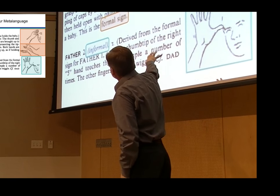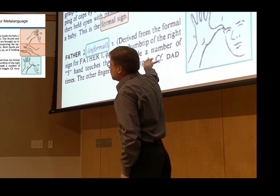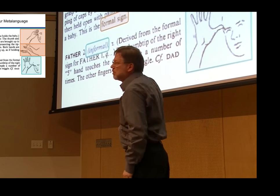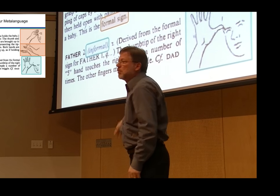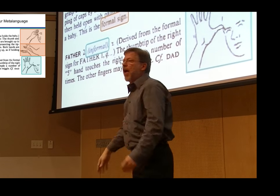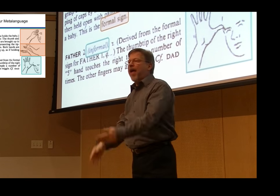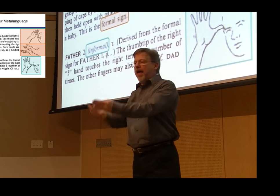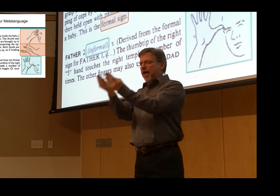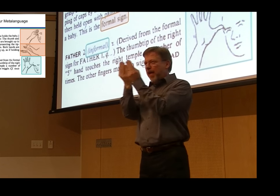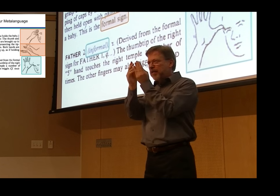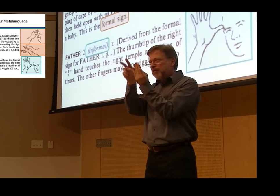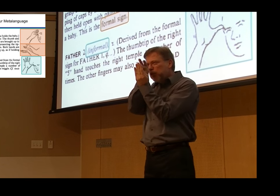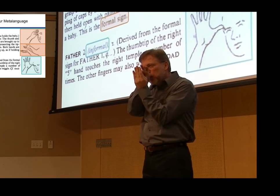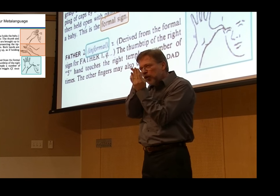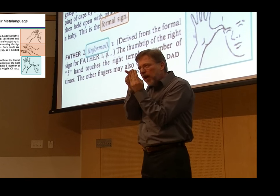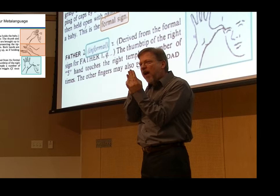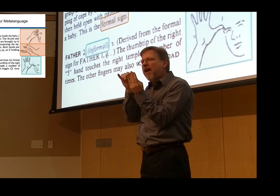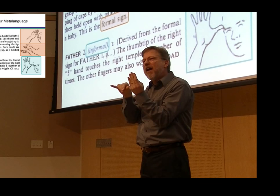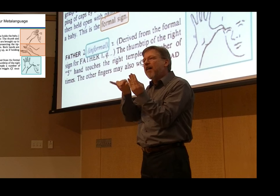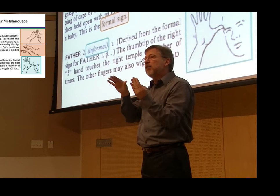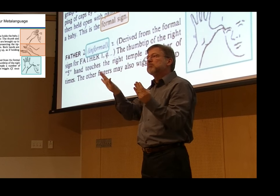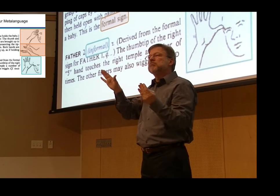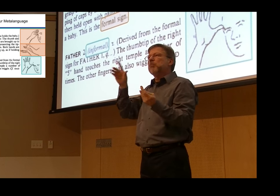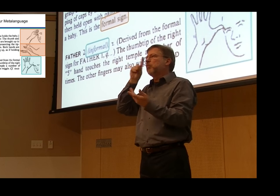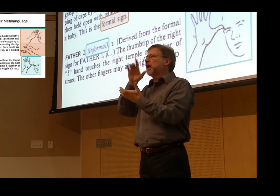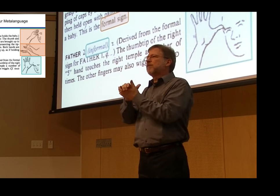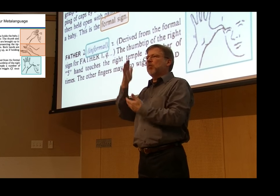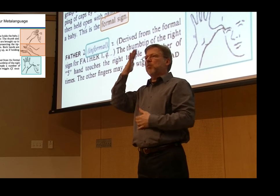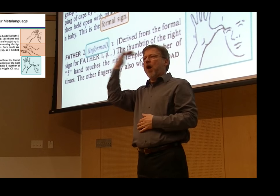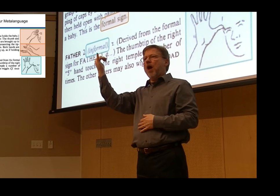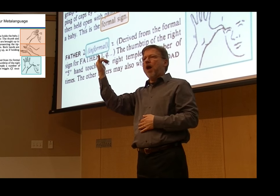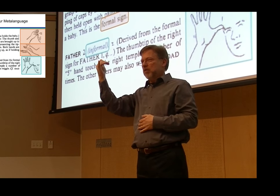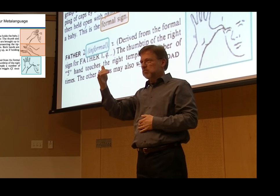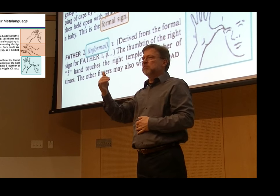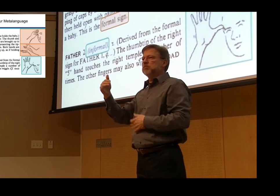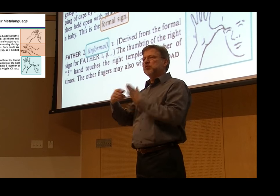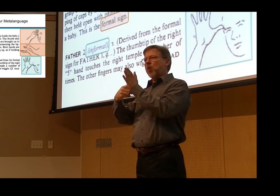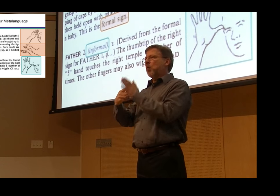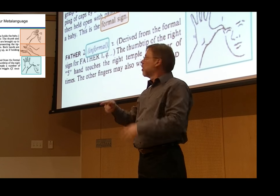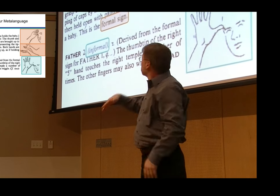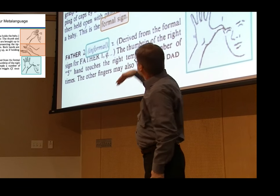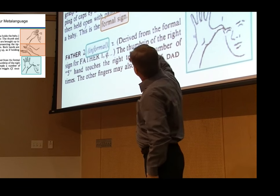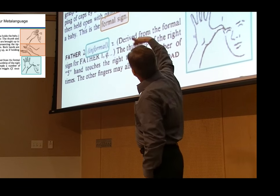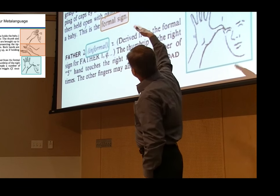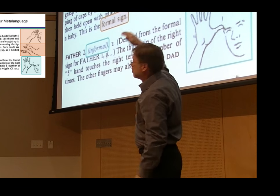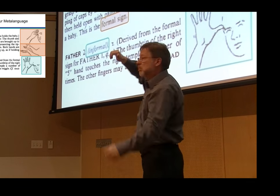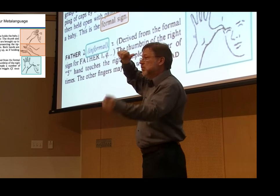We see in Sternberg an accounting for how to make this distinction. In his description, his account